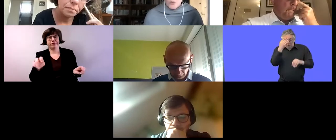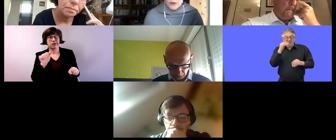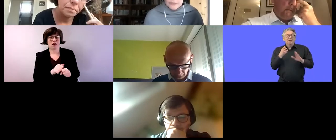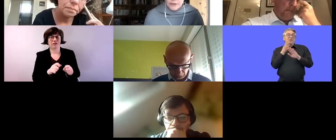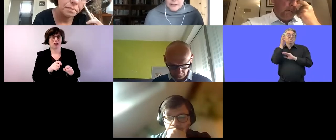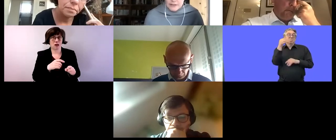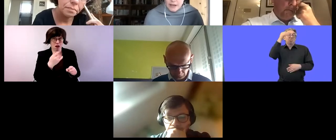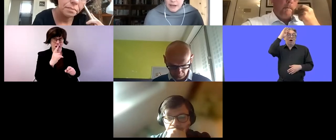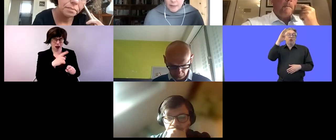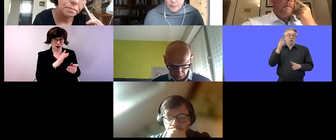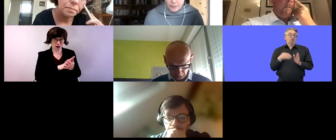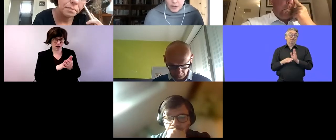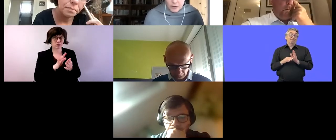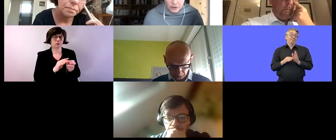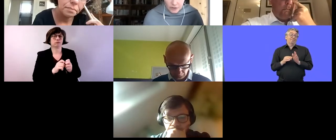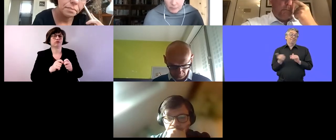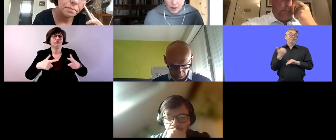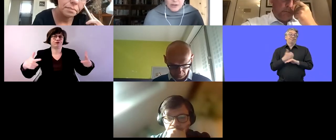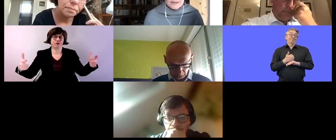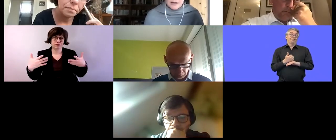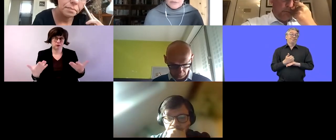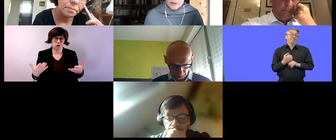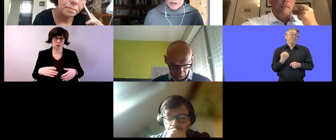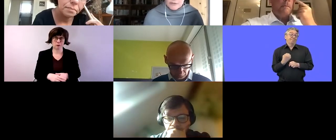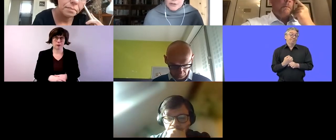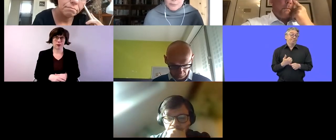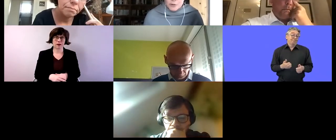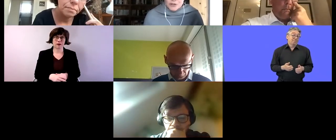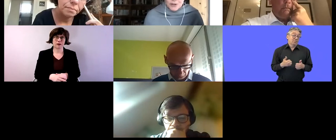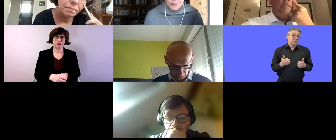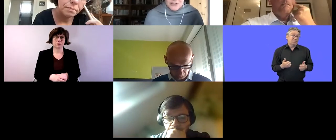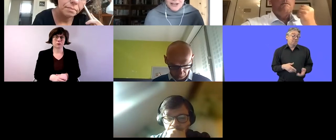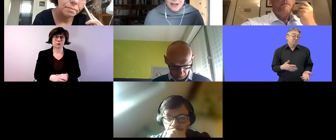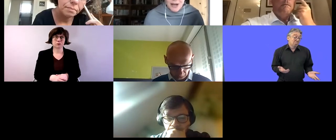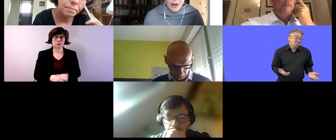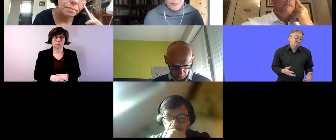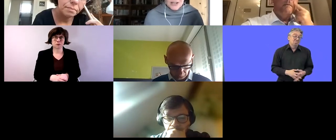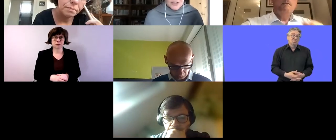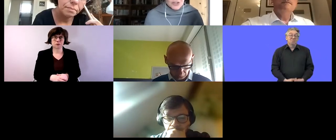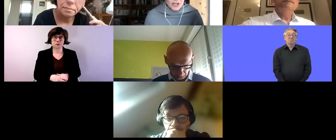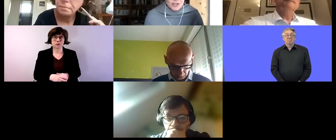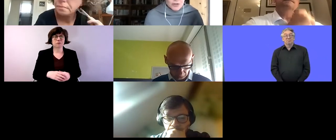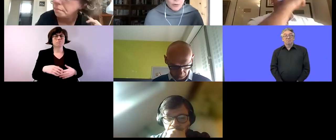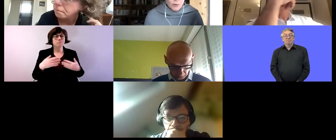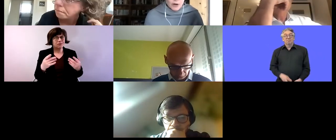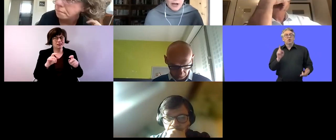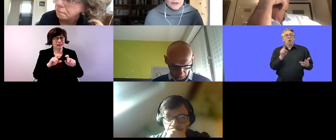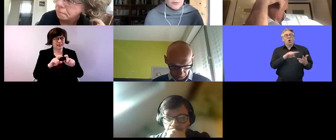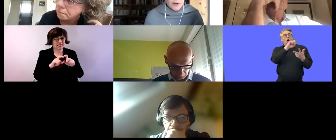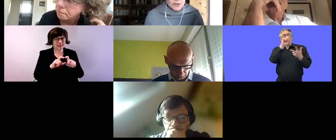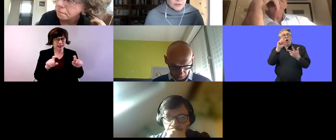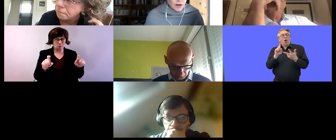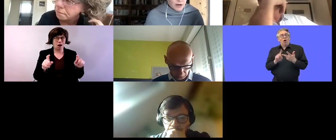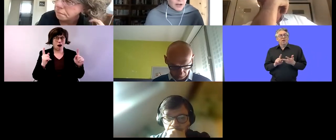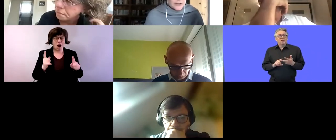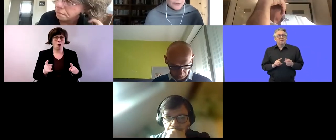one of the things um that it might not sound very innovative but it was a a big change for uh the